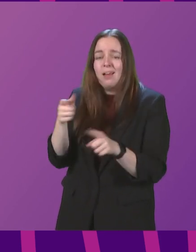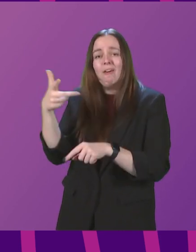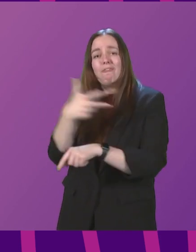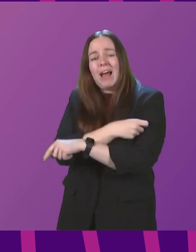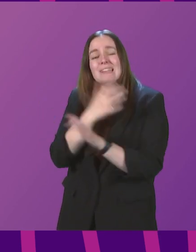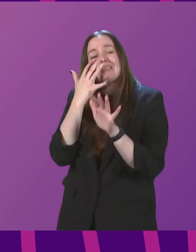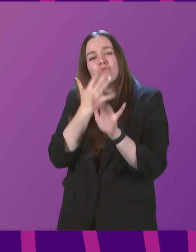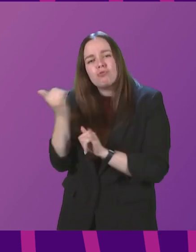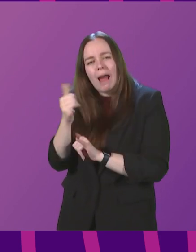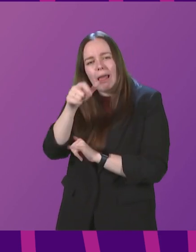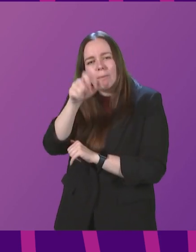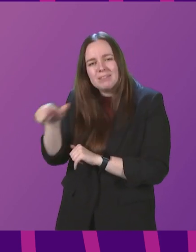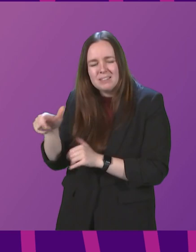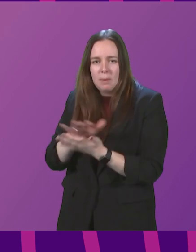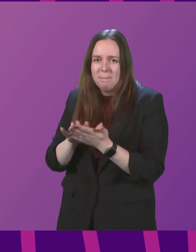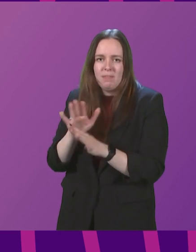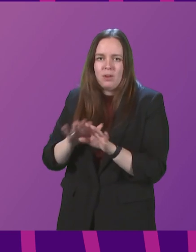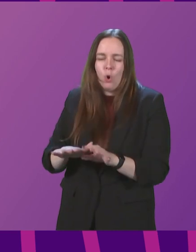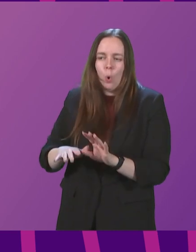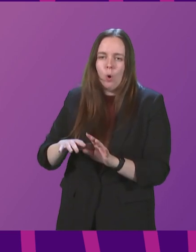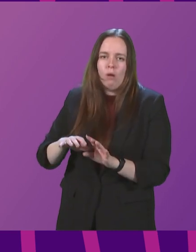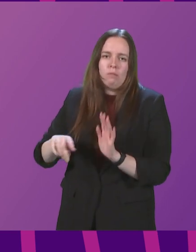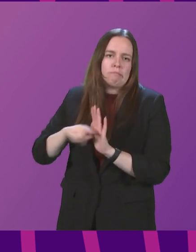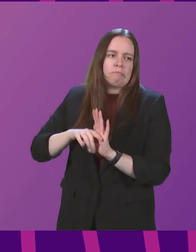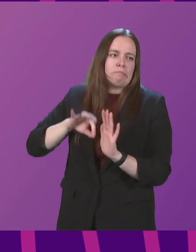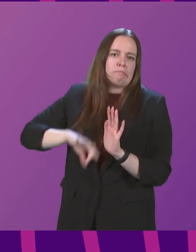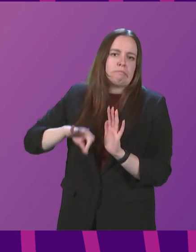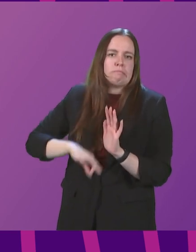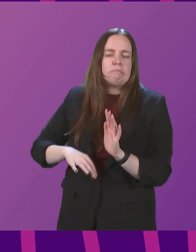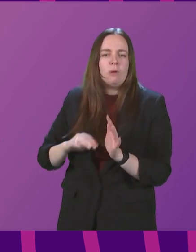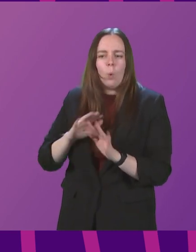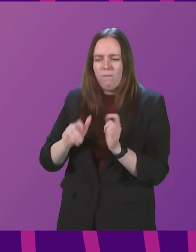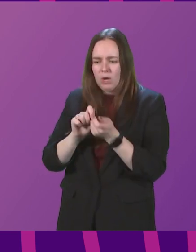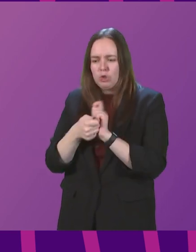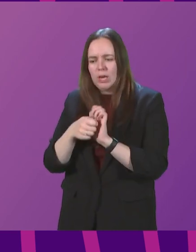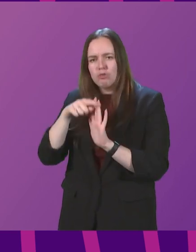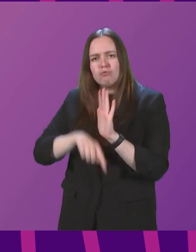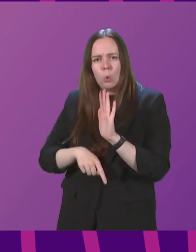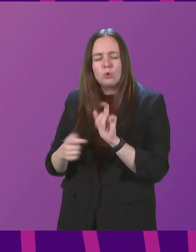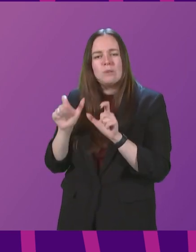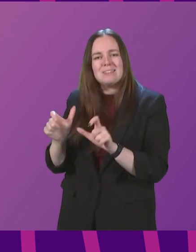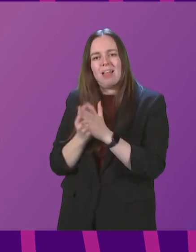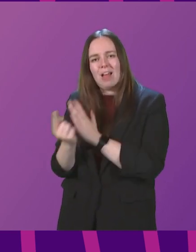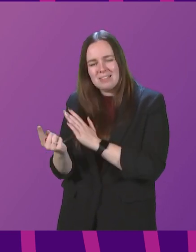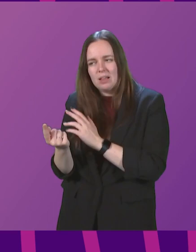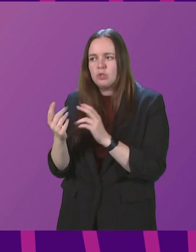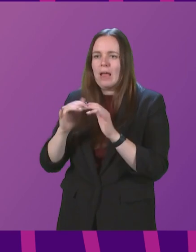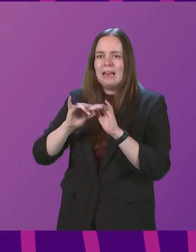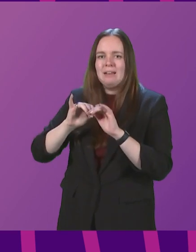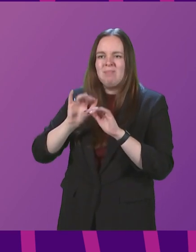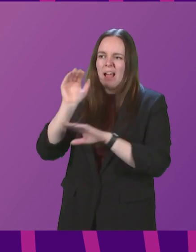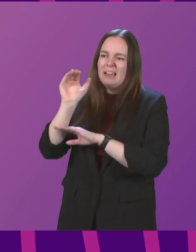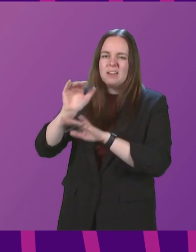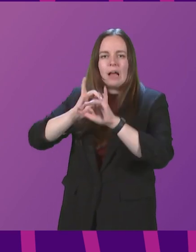participants so that they're not disadvantaged by recent changes to rules on self-isolation and international travel,